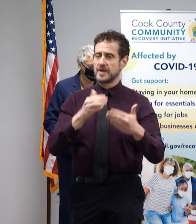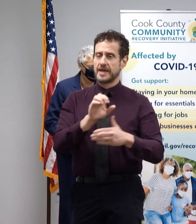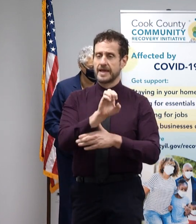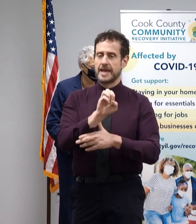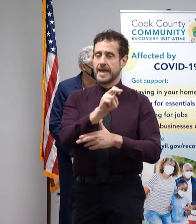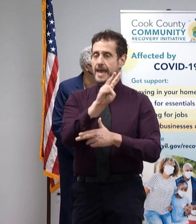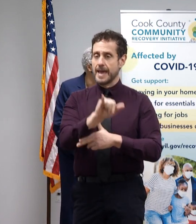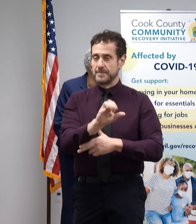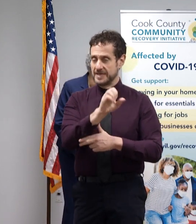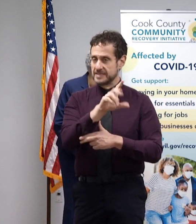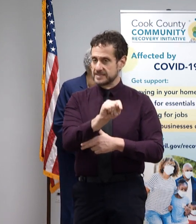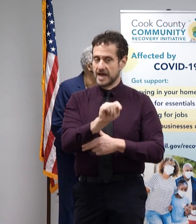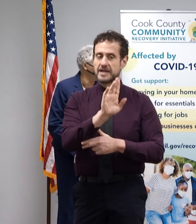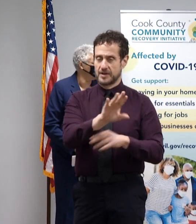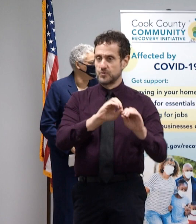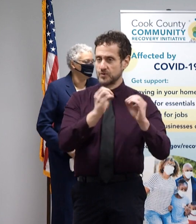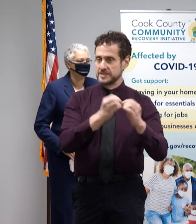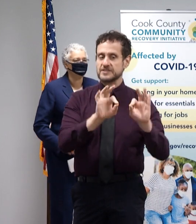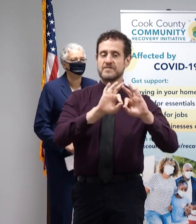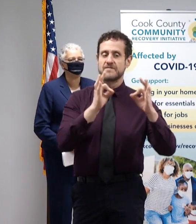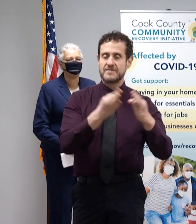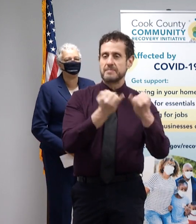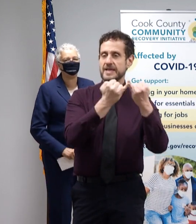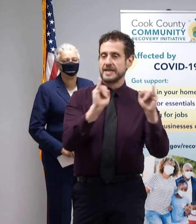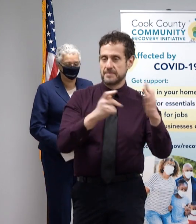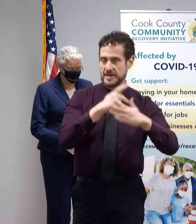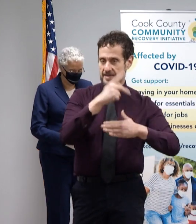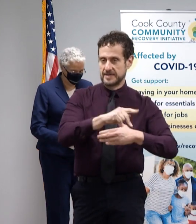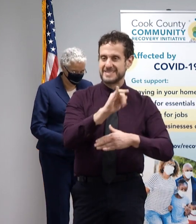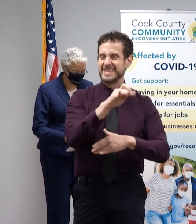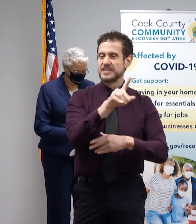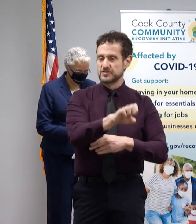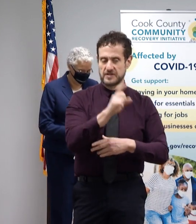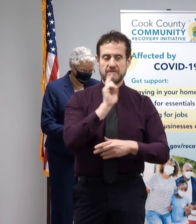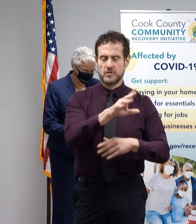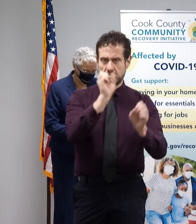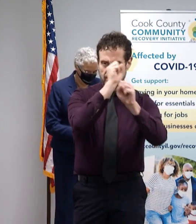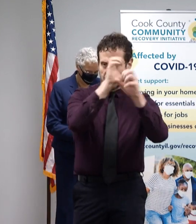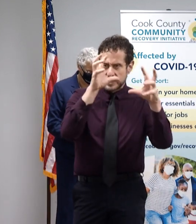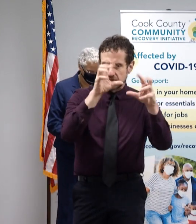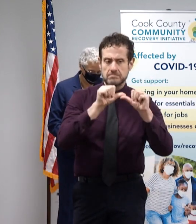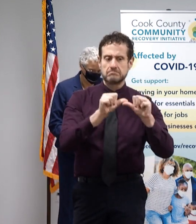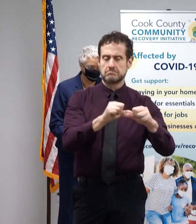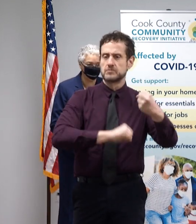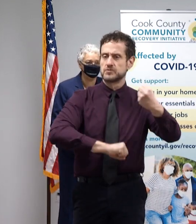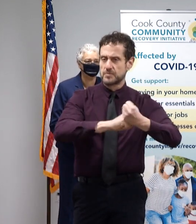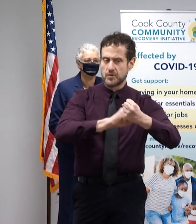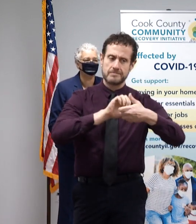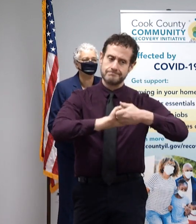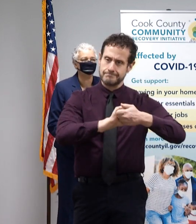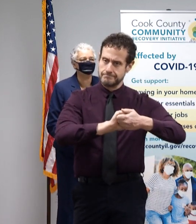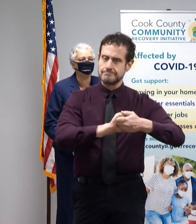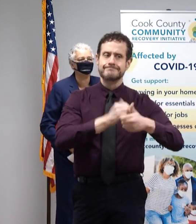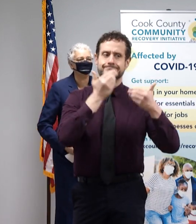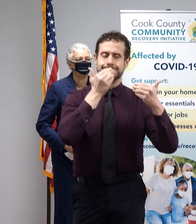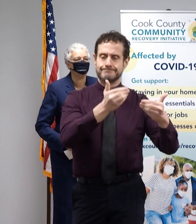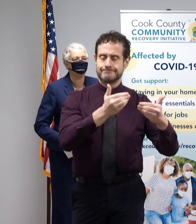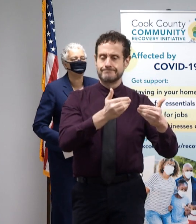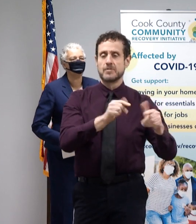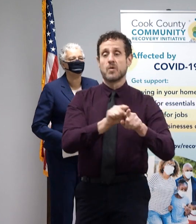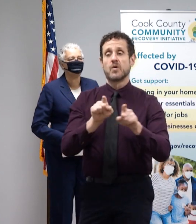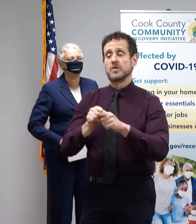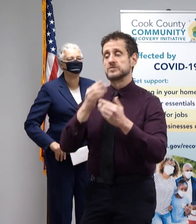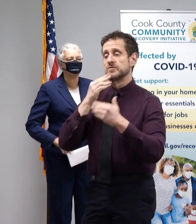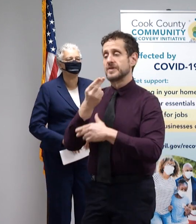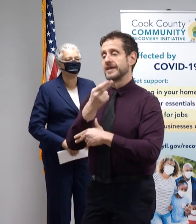Ebony Scott and the Family Independence Initiative for your vision, continued support, and partnership. I'd also like to